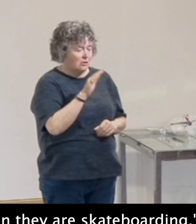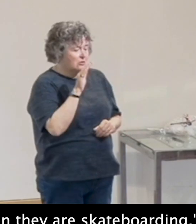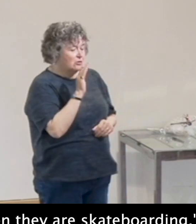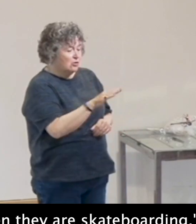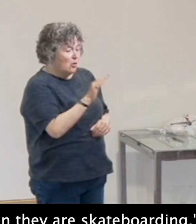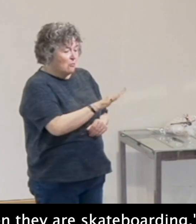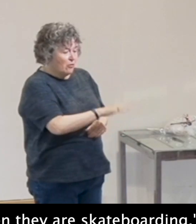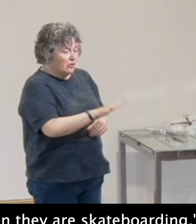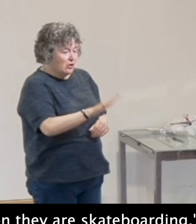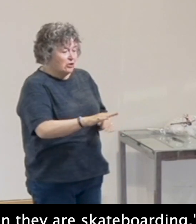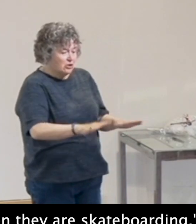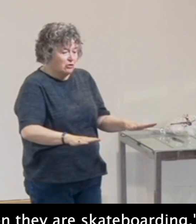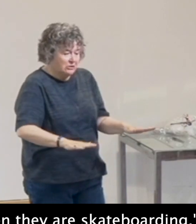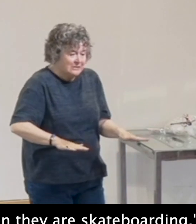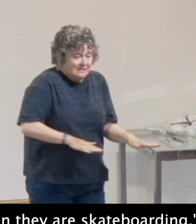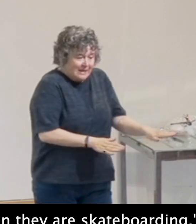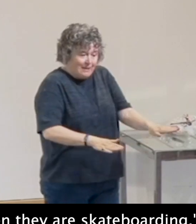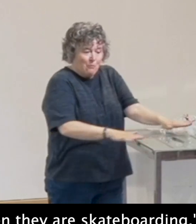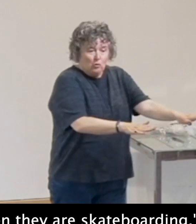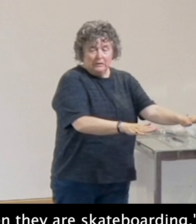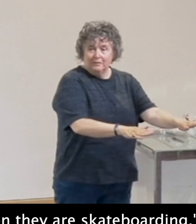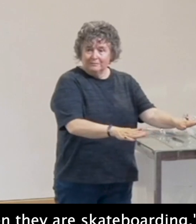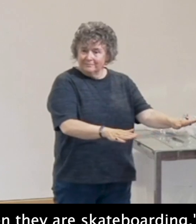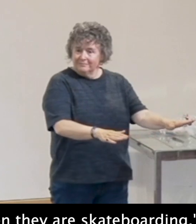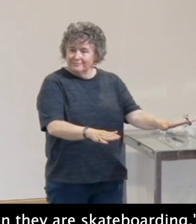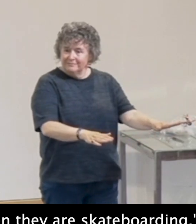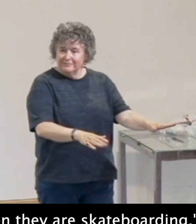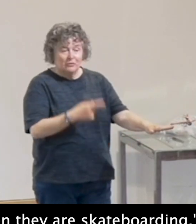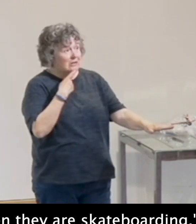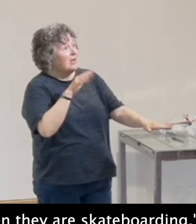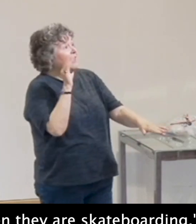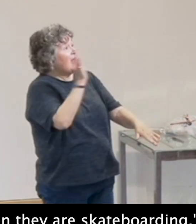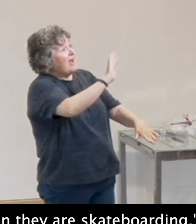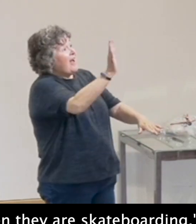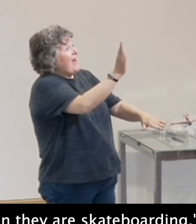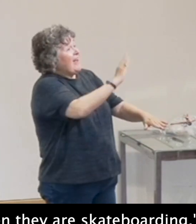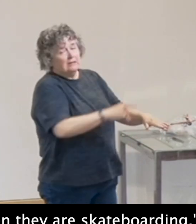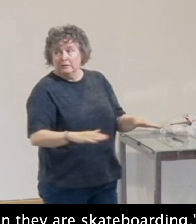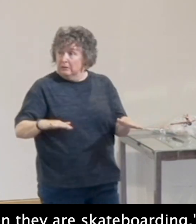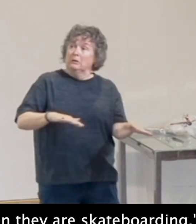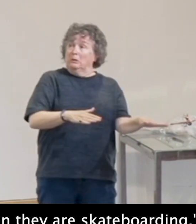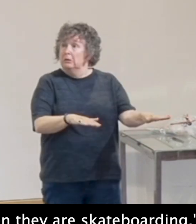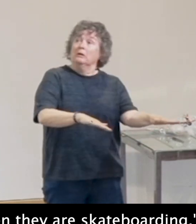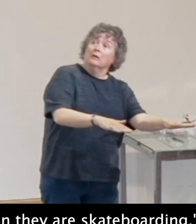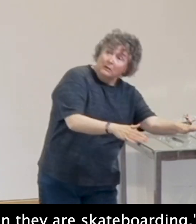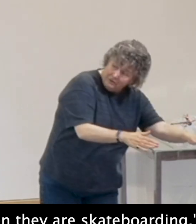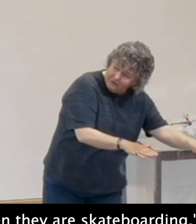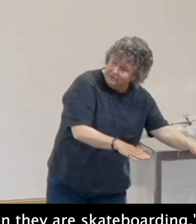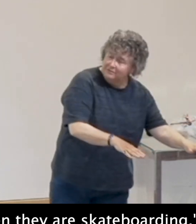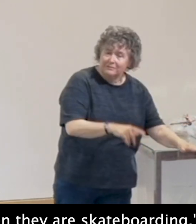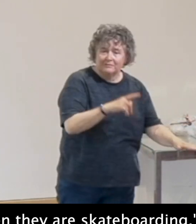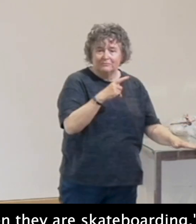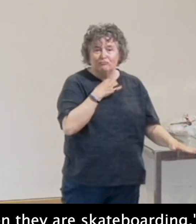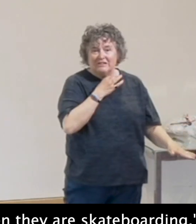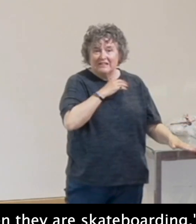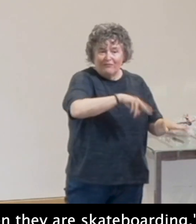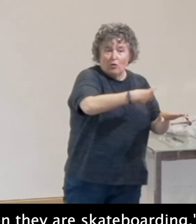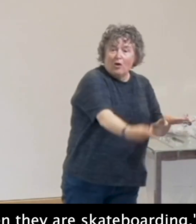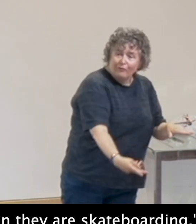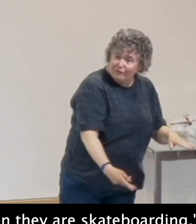Like that one? Do not bother children when they're skateboarding. Is that right, Will? You can be dangerous, yeah?